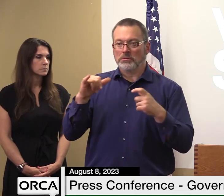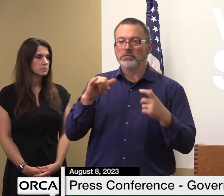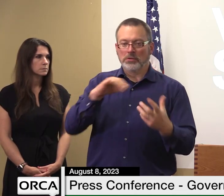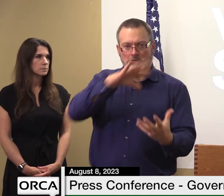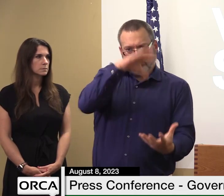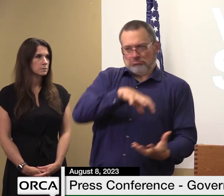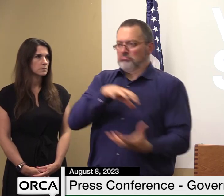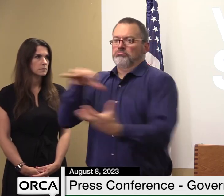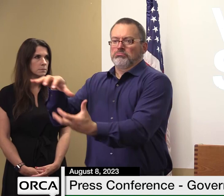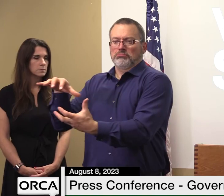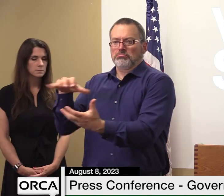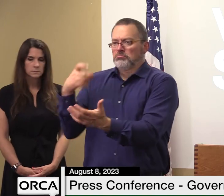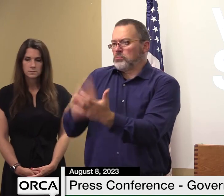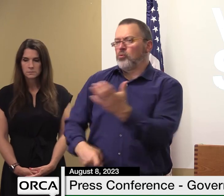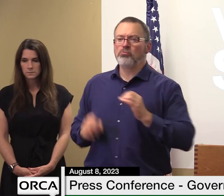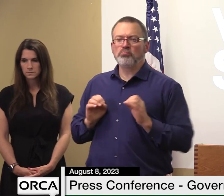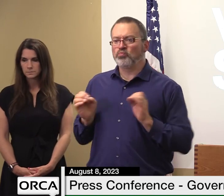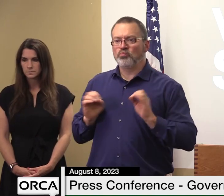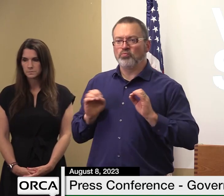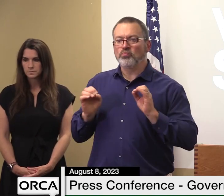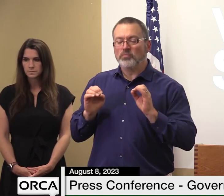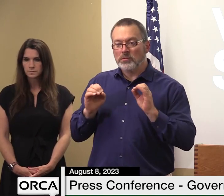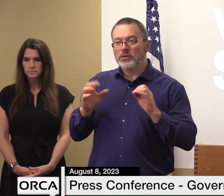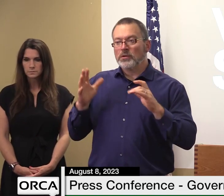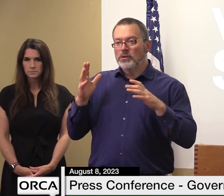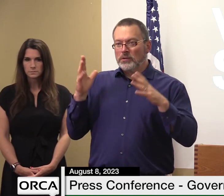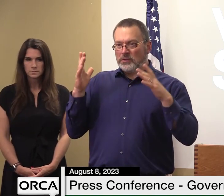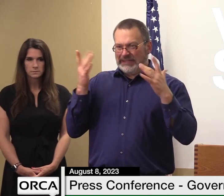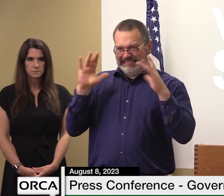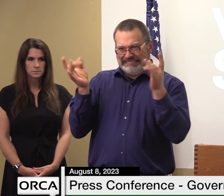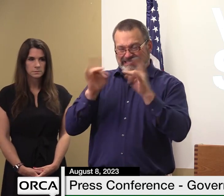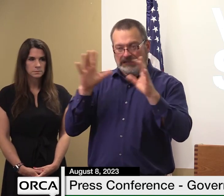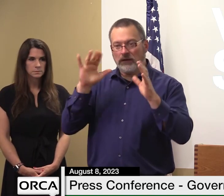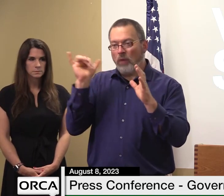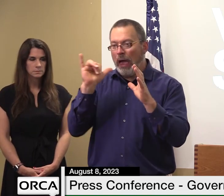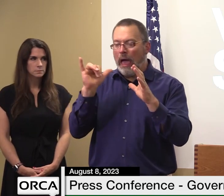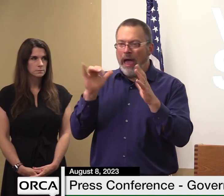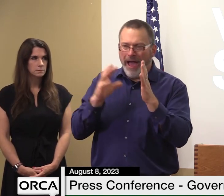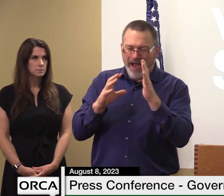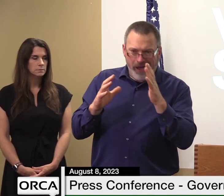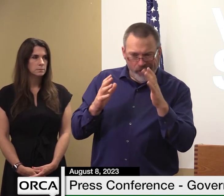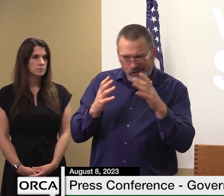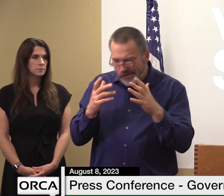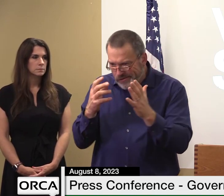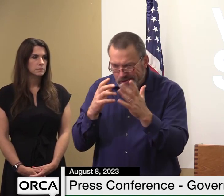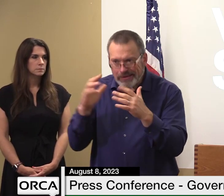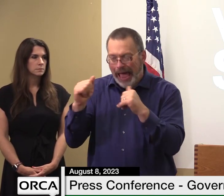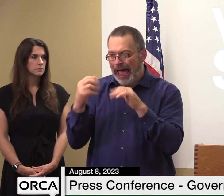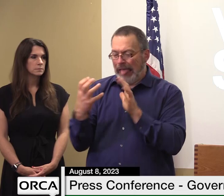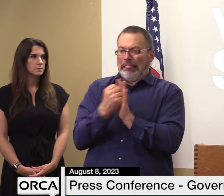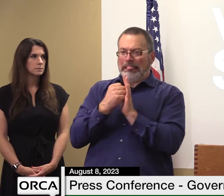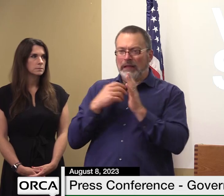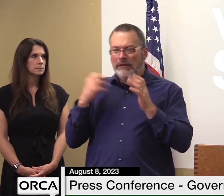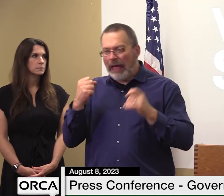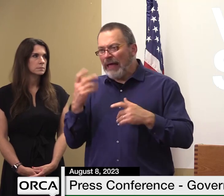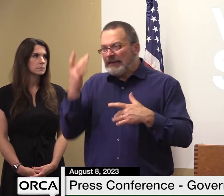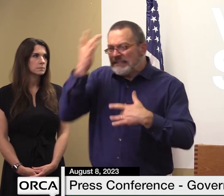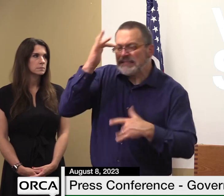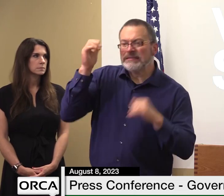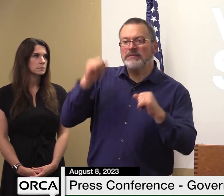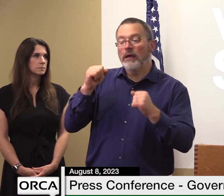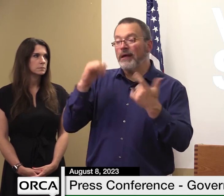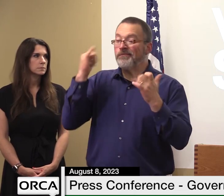warning poisonous reactive corrosive or flammable and that's including things like paint charcoal lighter